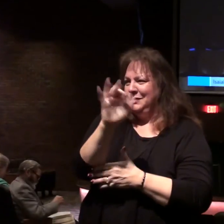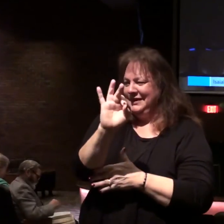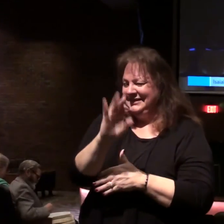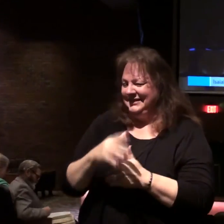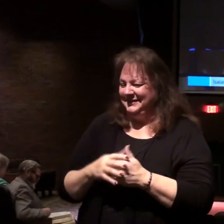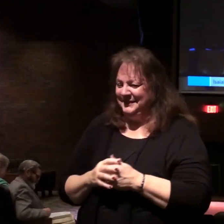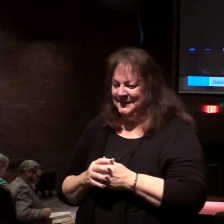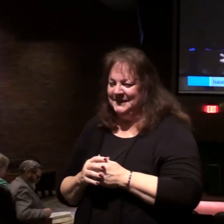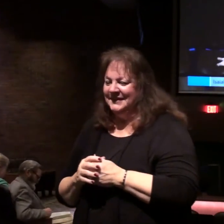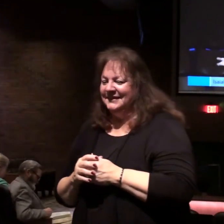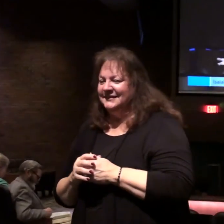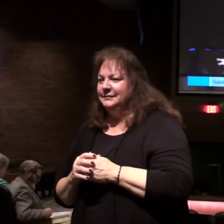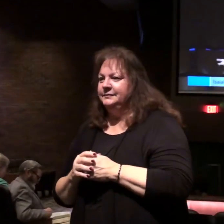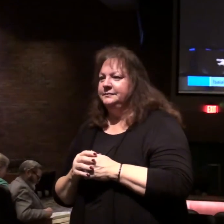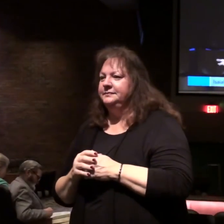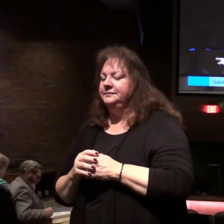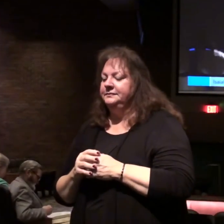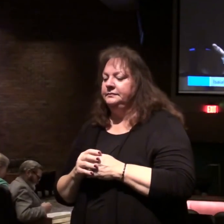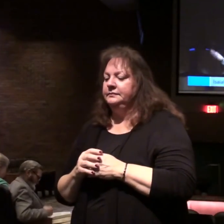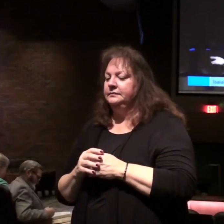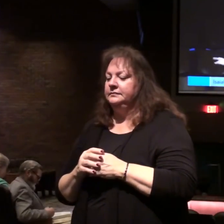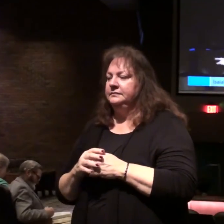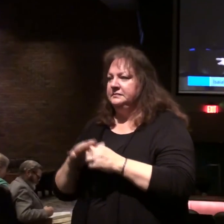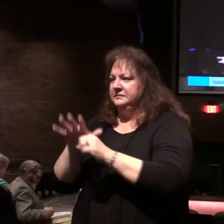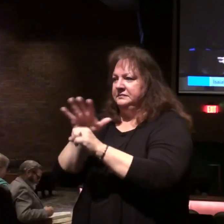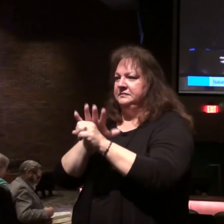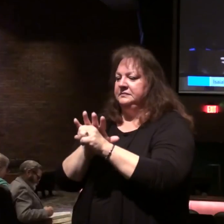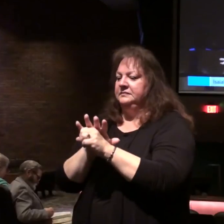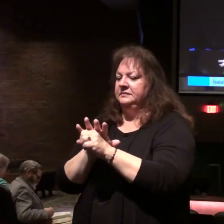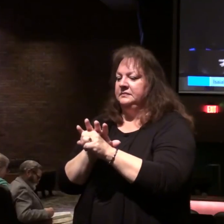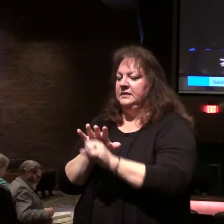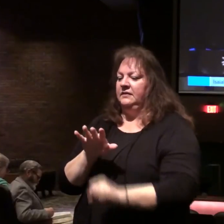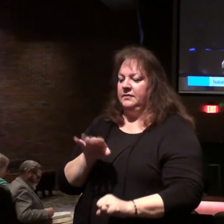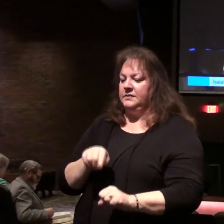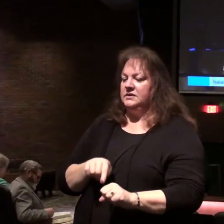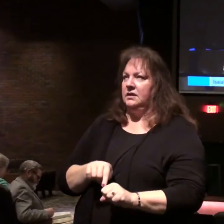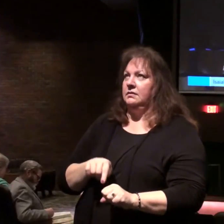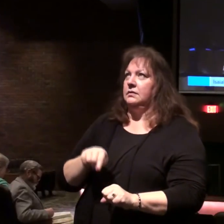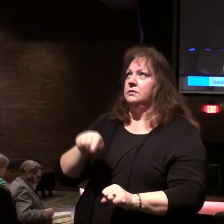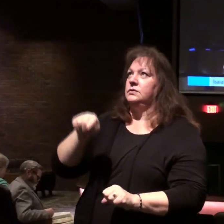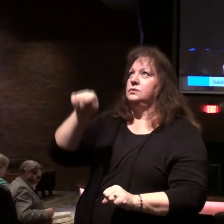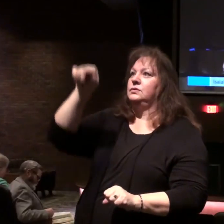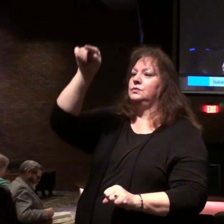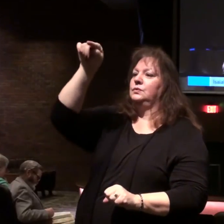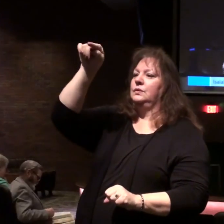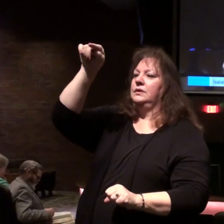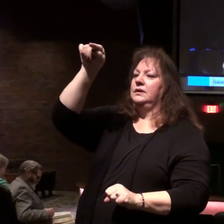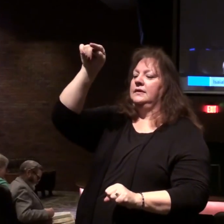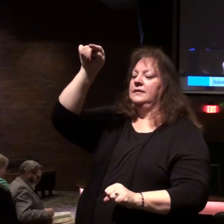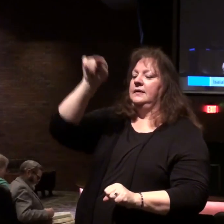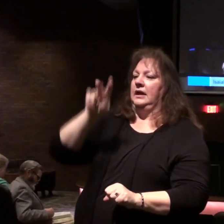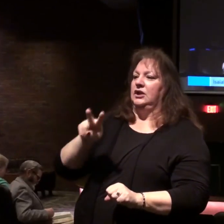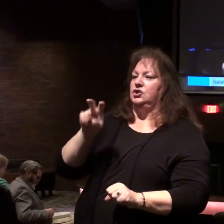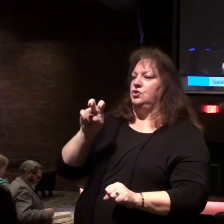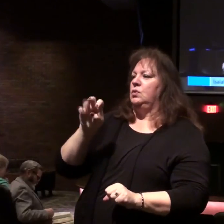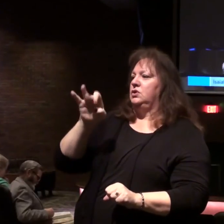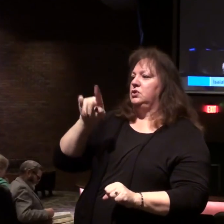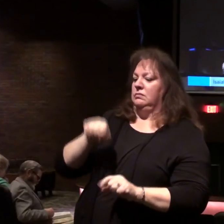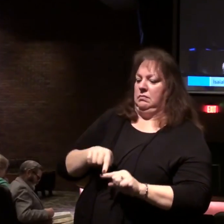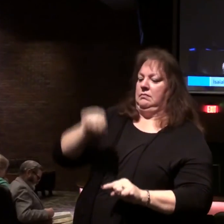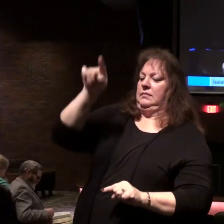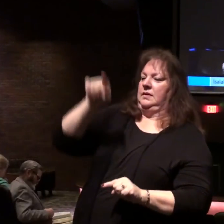coming of the Lord. That'd be the region from going from the southern part all the way up to the north. It gives you 200 miles.